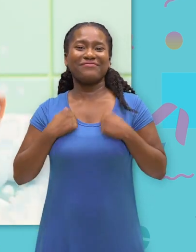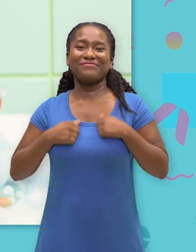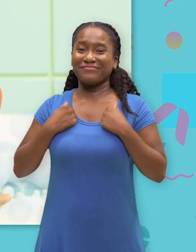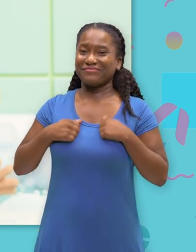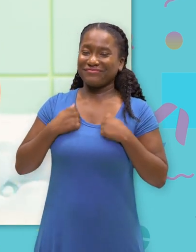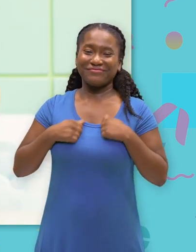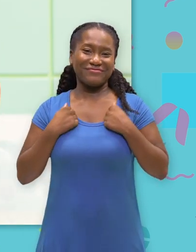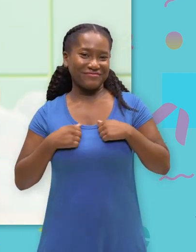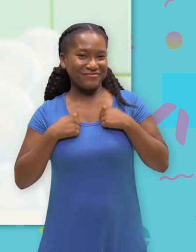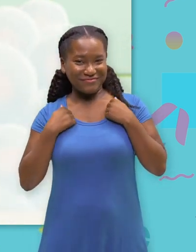-do-do In the bath